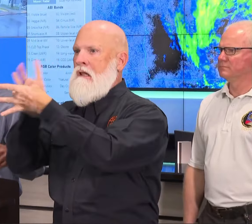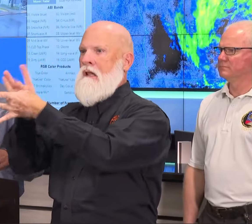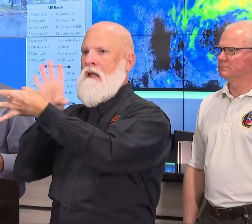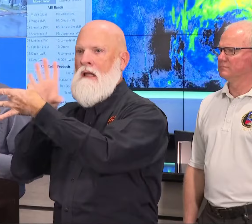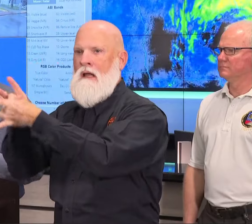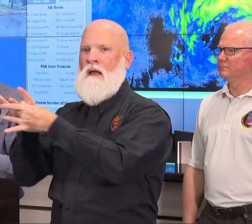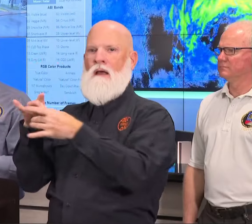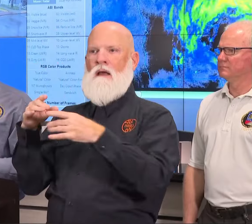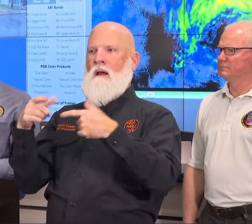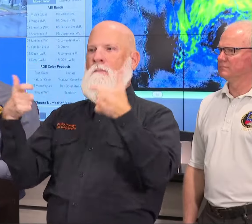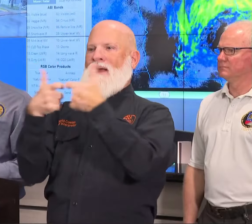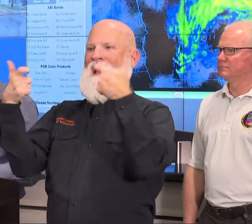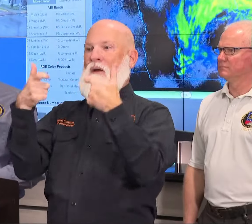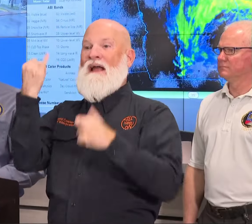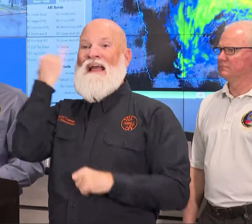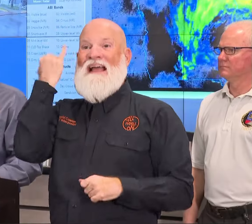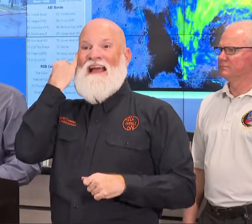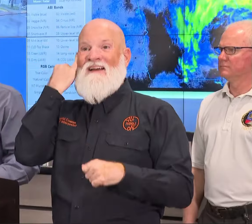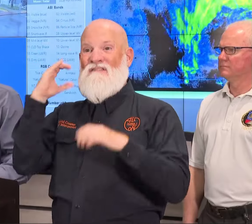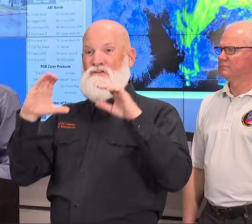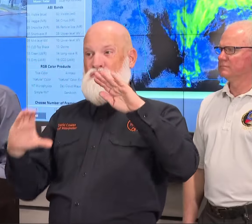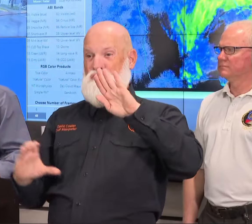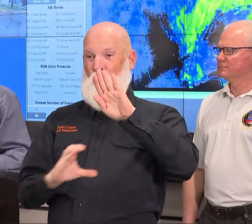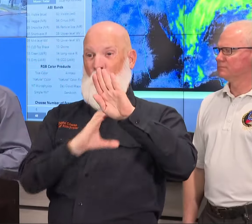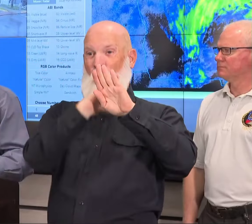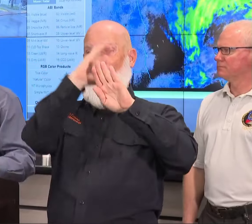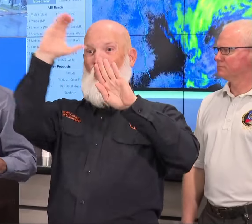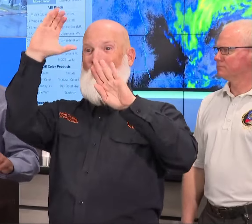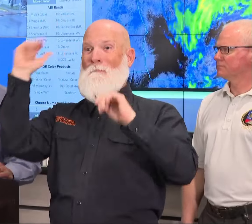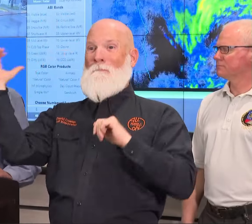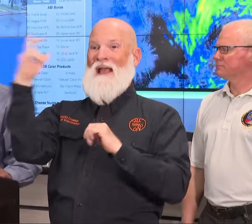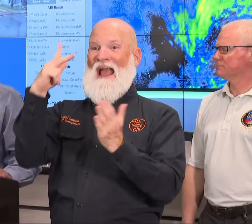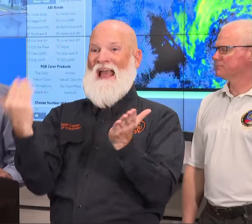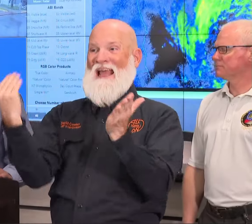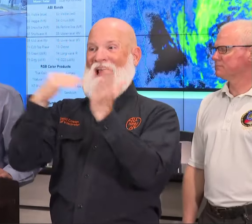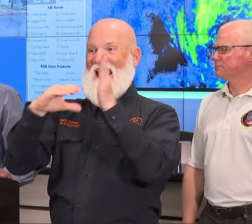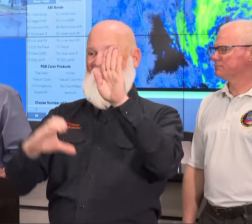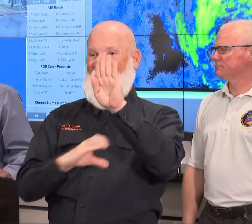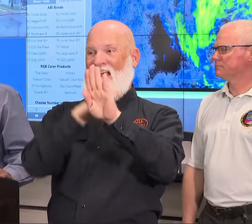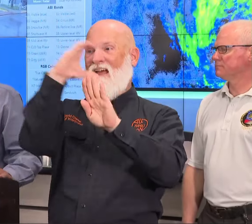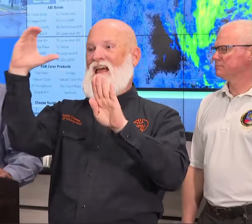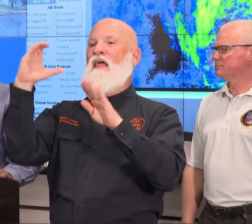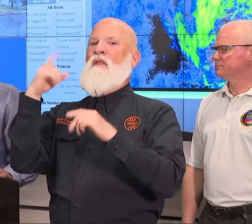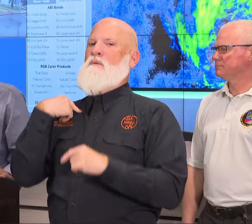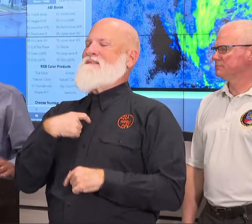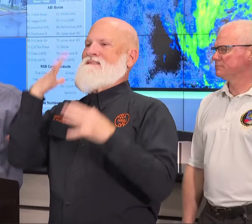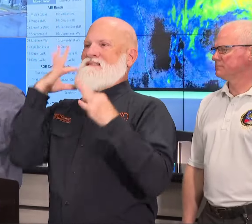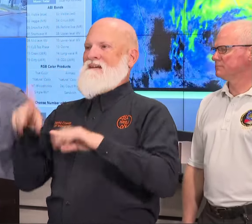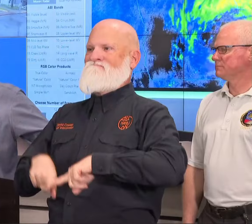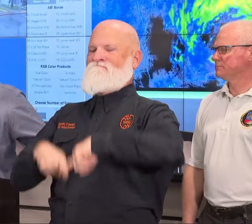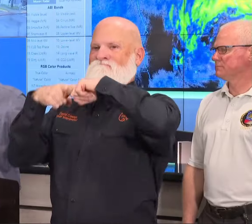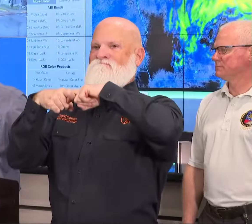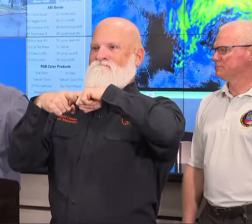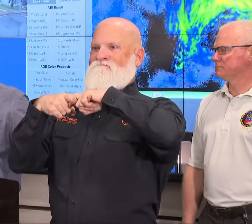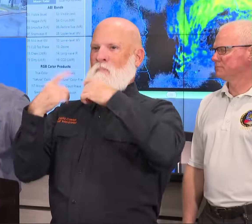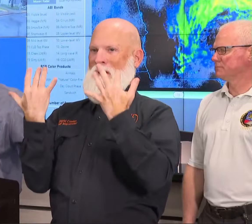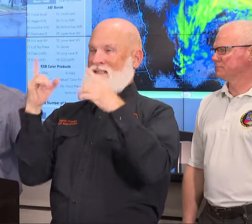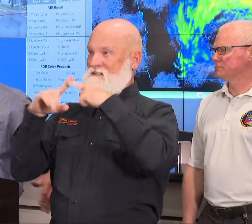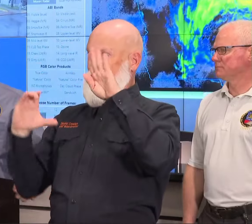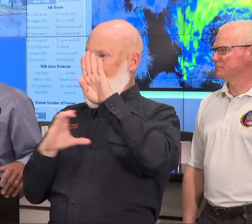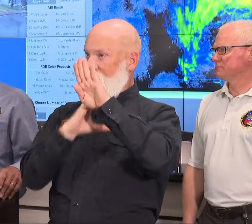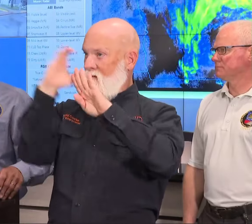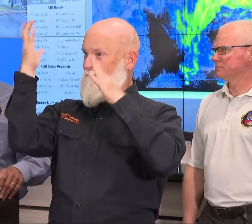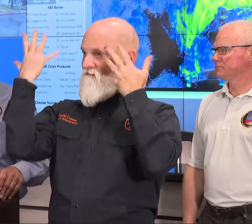and they're unable to work. So that's why we're asking people to be patient with us, try to stay off the roads, let us get in there, let the DOT and